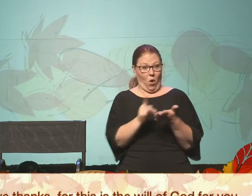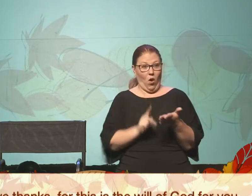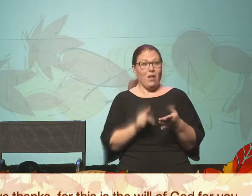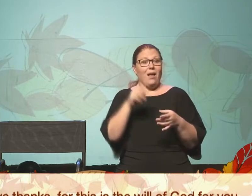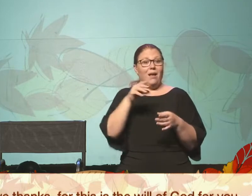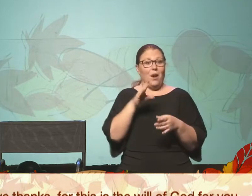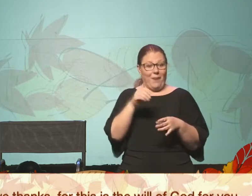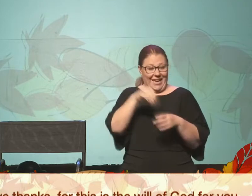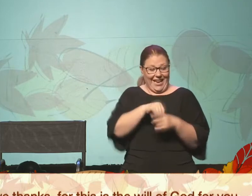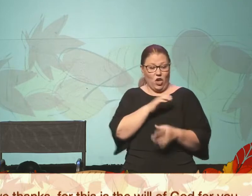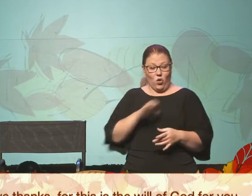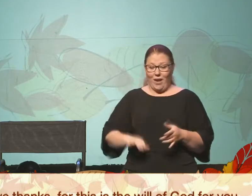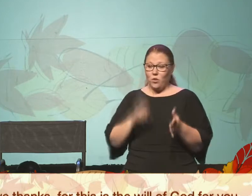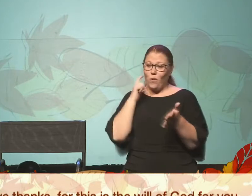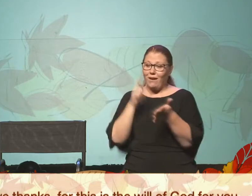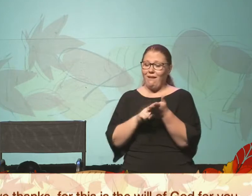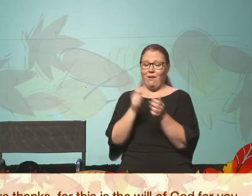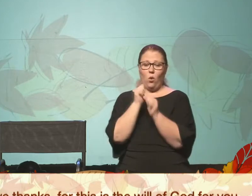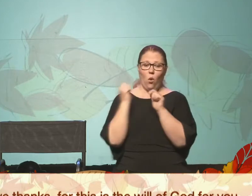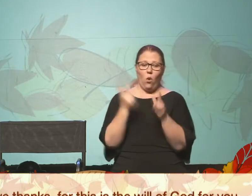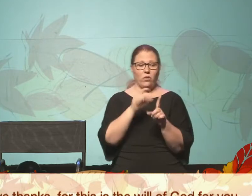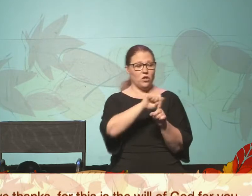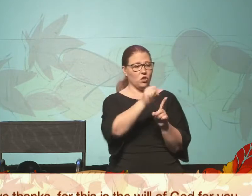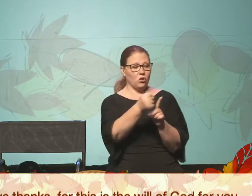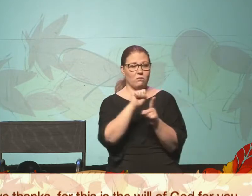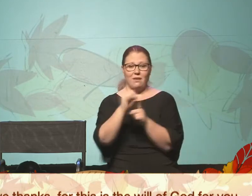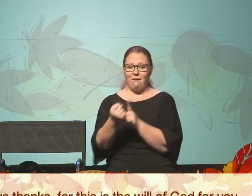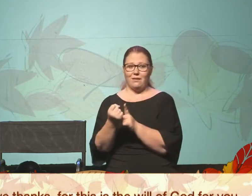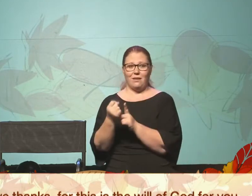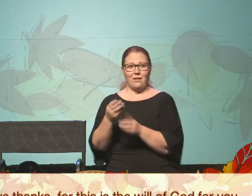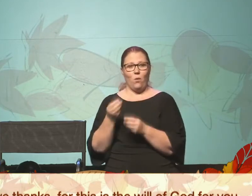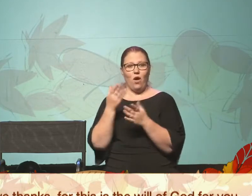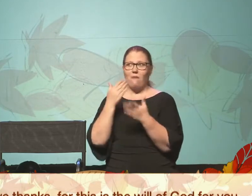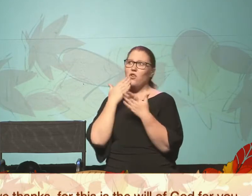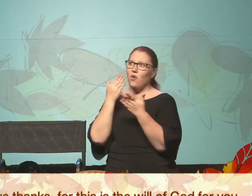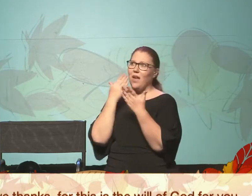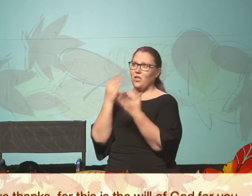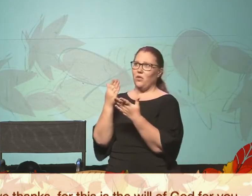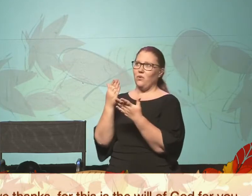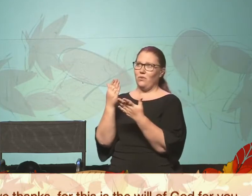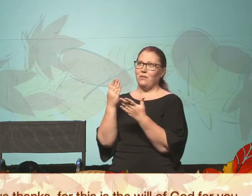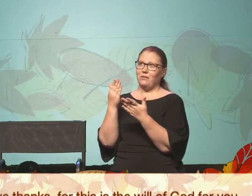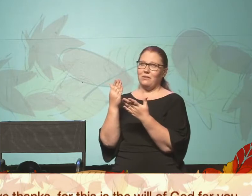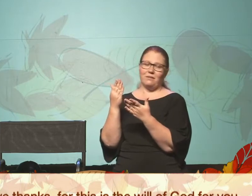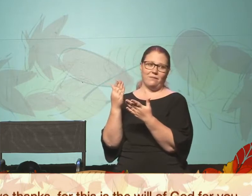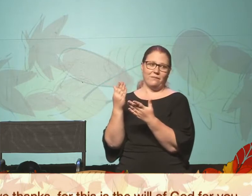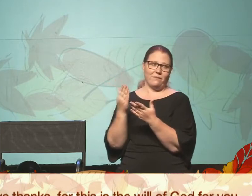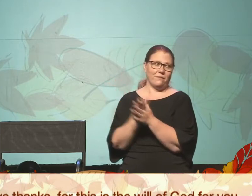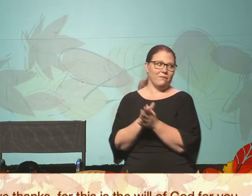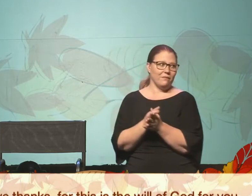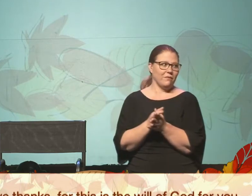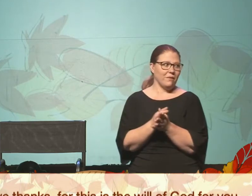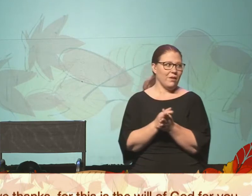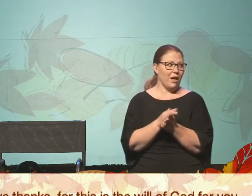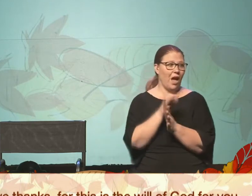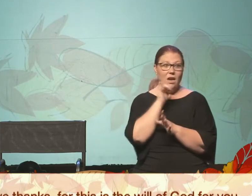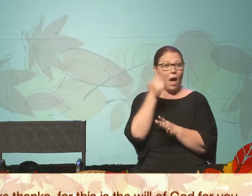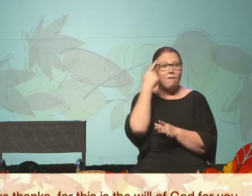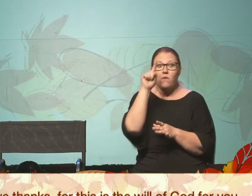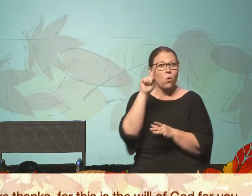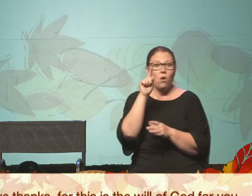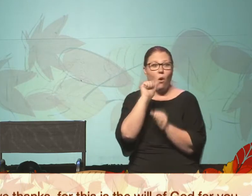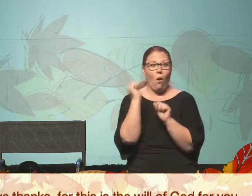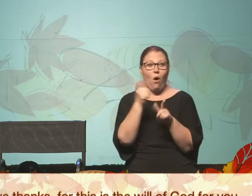Christ is to recognize that in every circumstance, I offer gratitude and I give thanks. Not for every